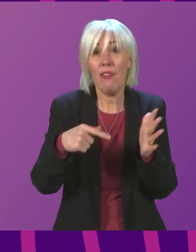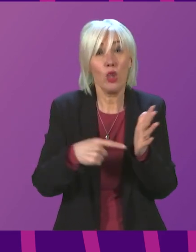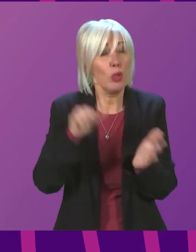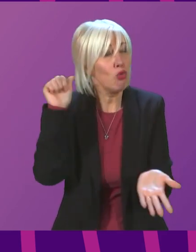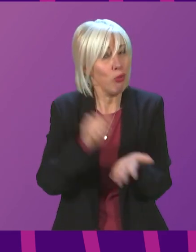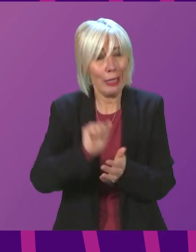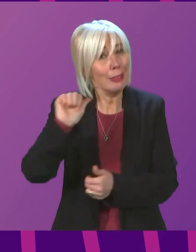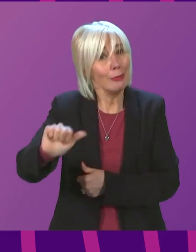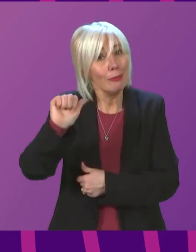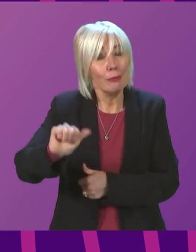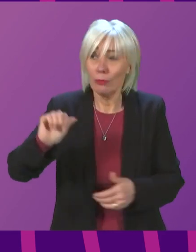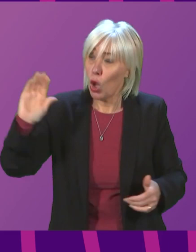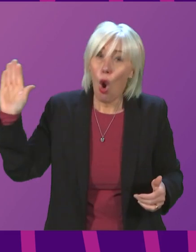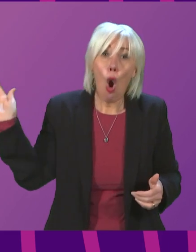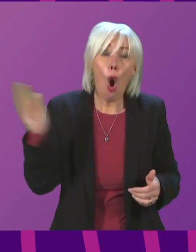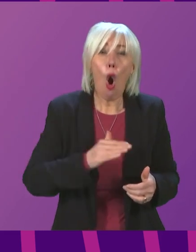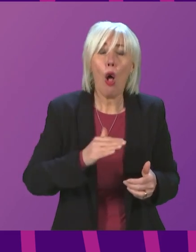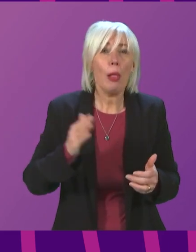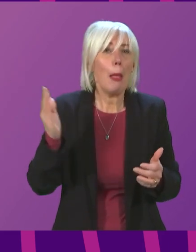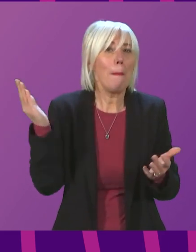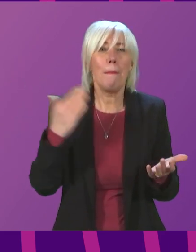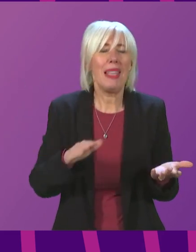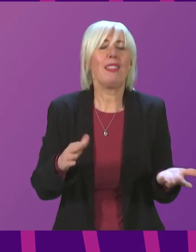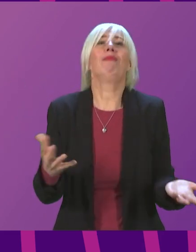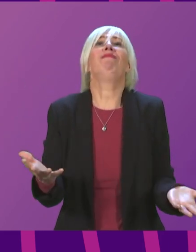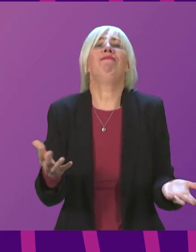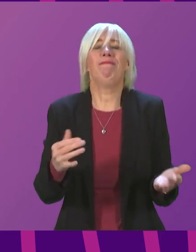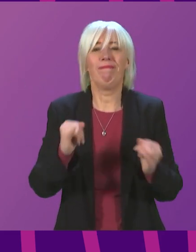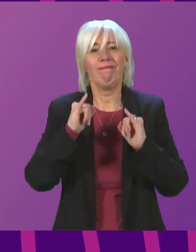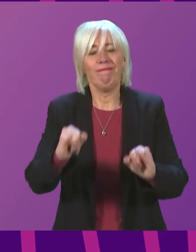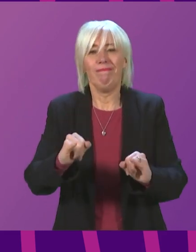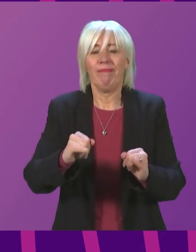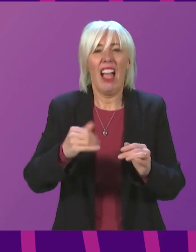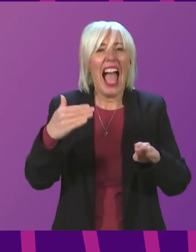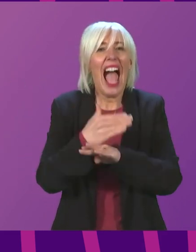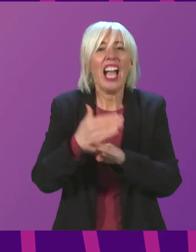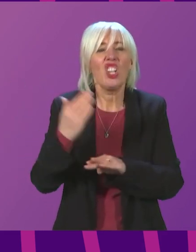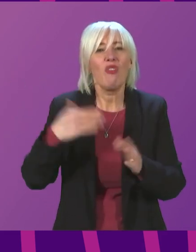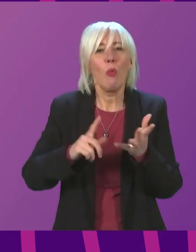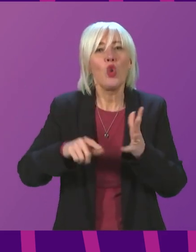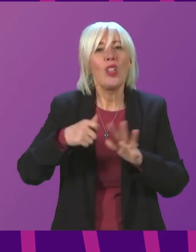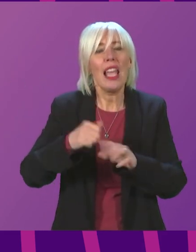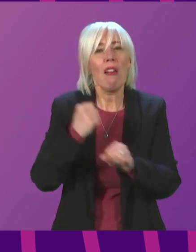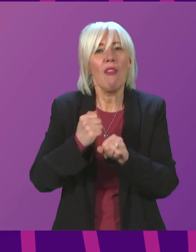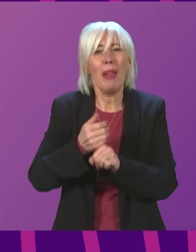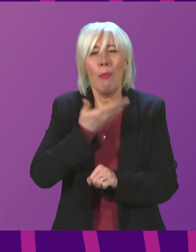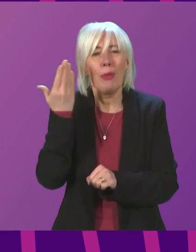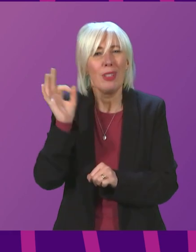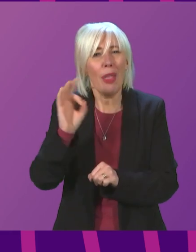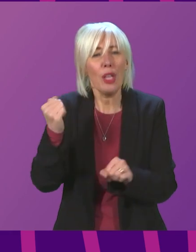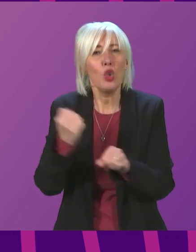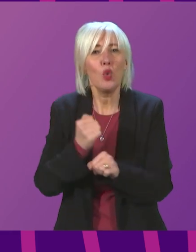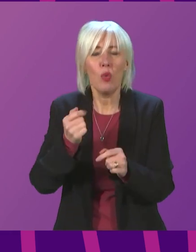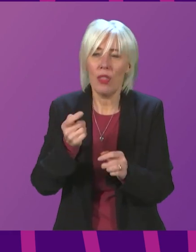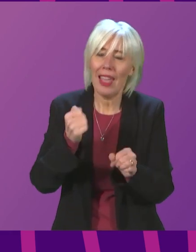this is being undermined by the lack of action on the part of the UK government to help with soaring energy costs and wider